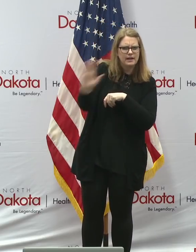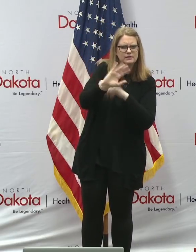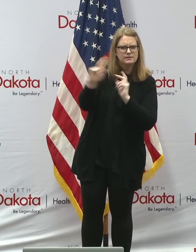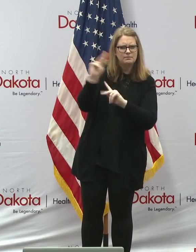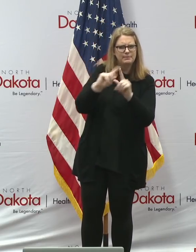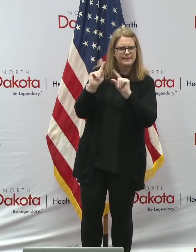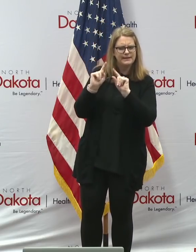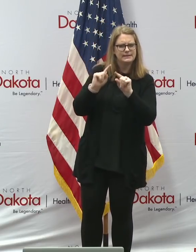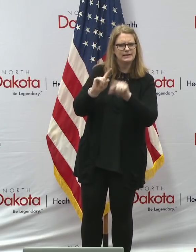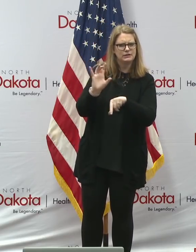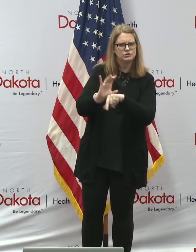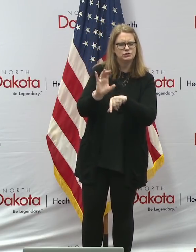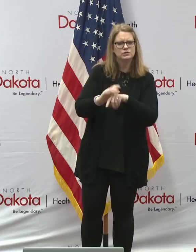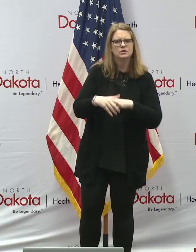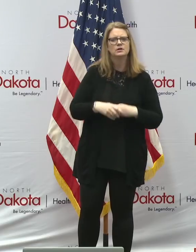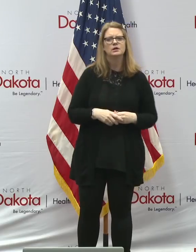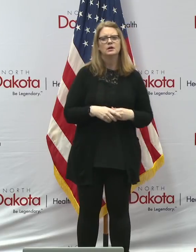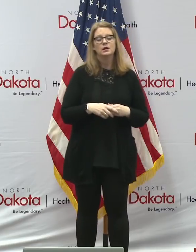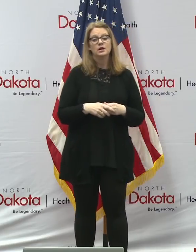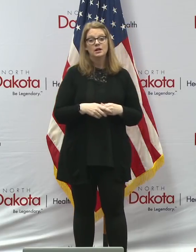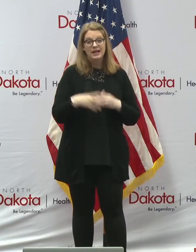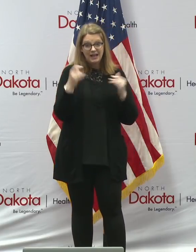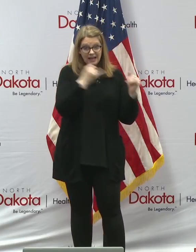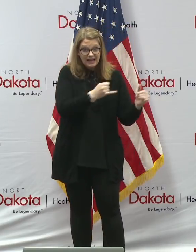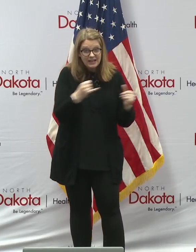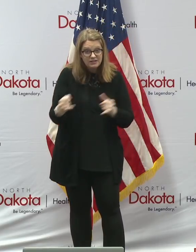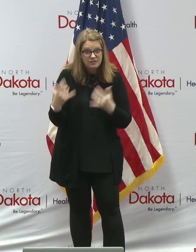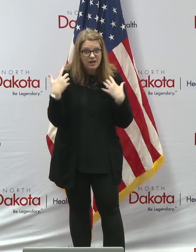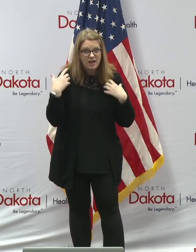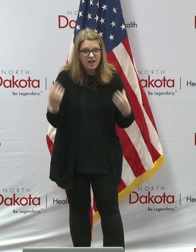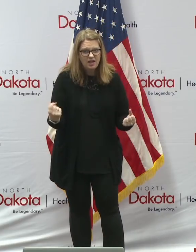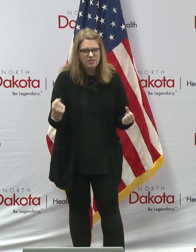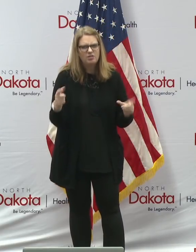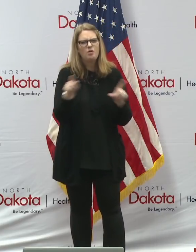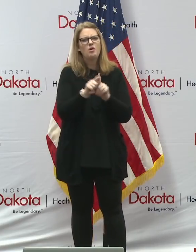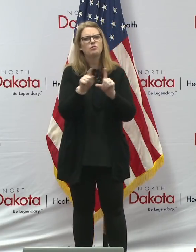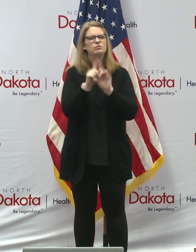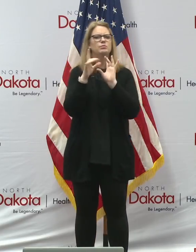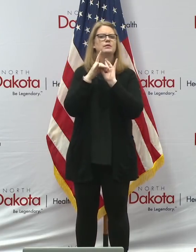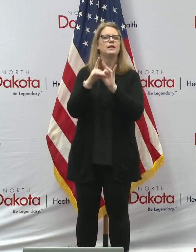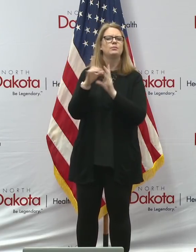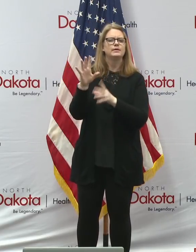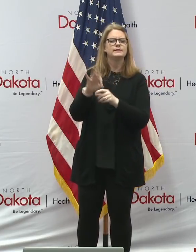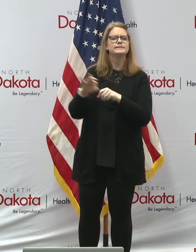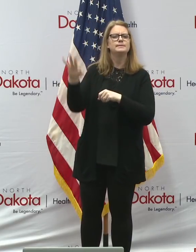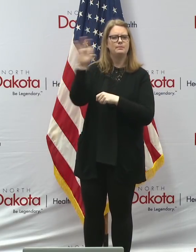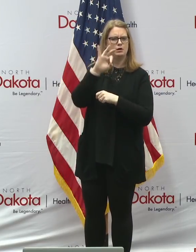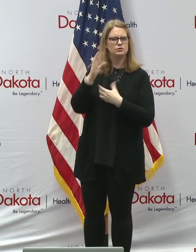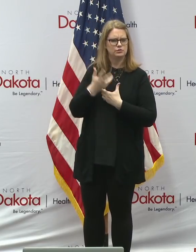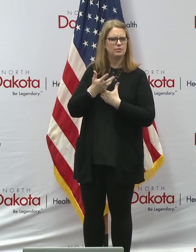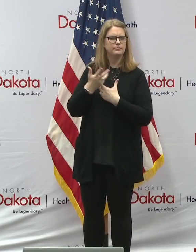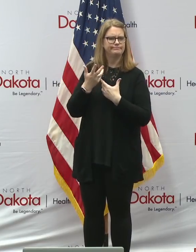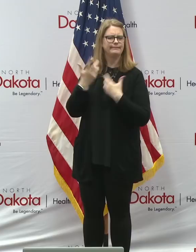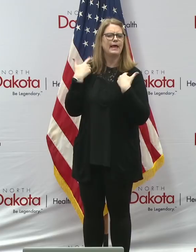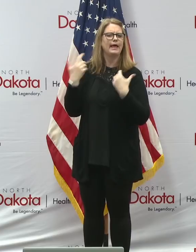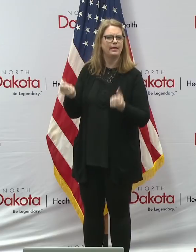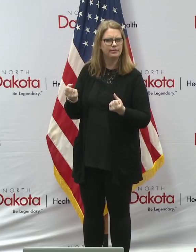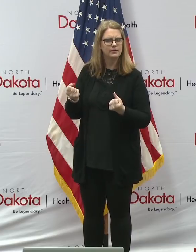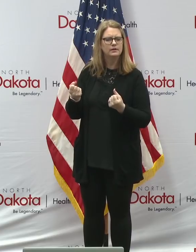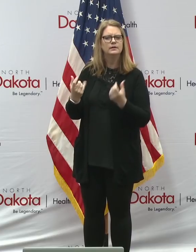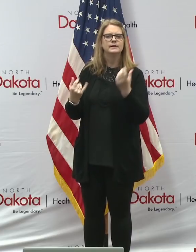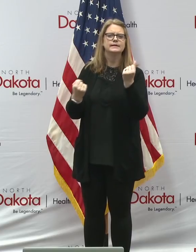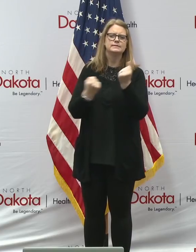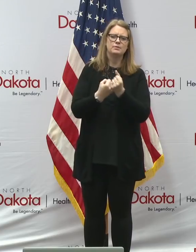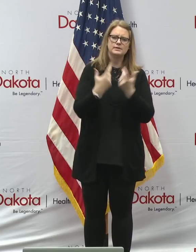We know that health of individuals is related to spiritual health, for sure, and spiritual health, supports mental health, supports